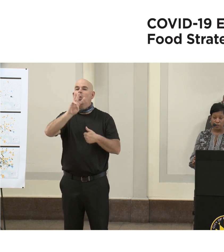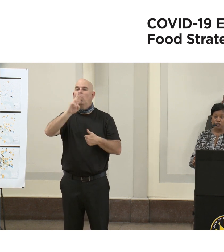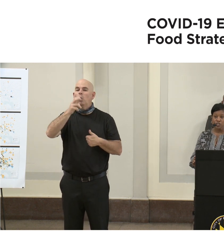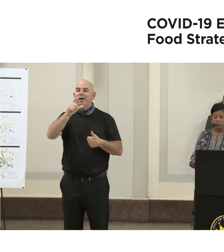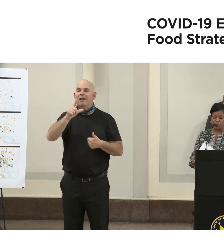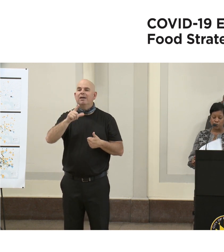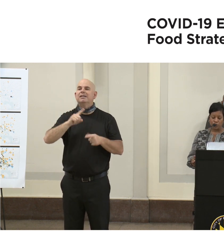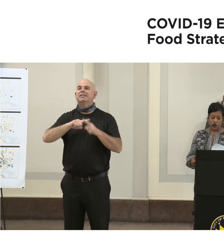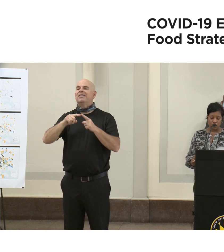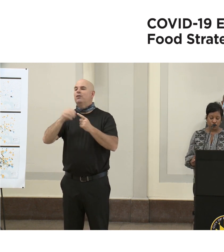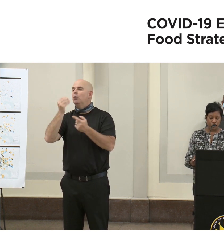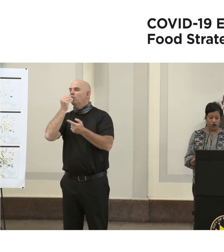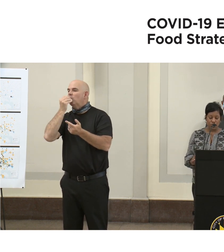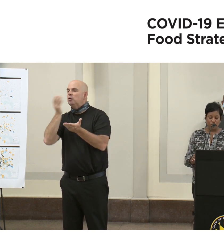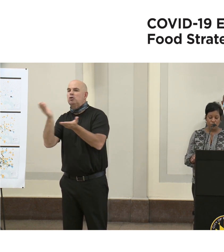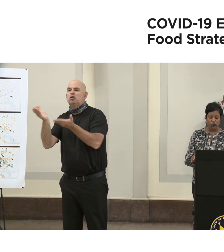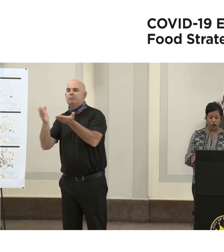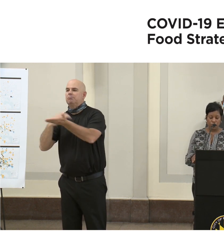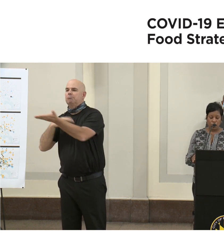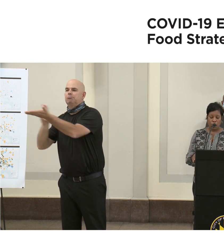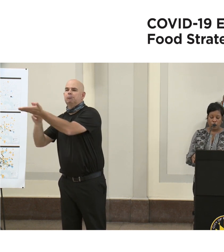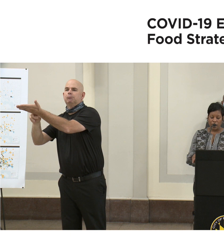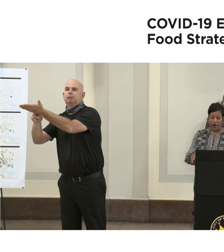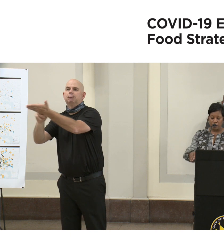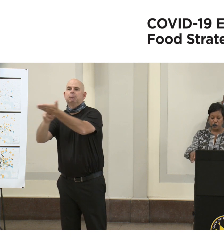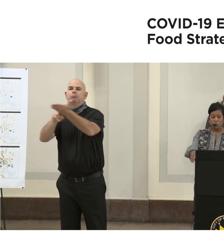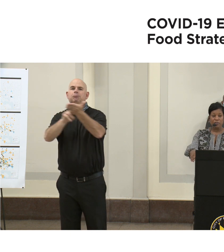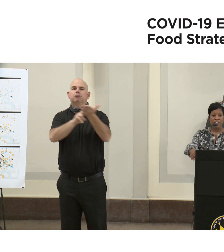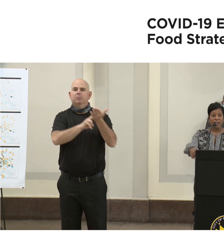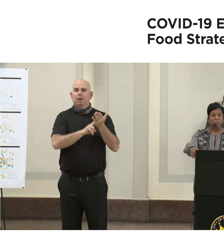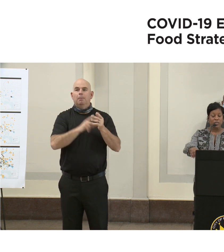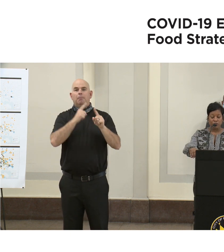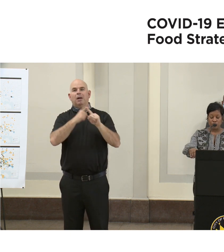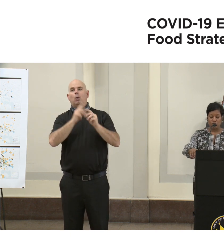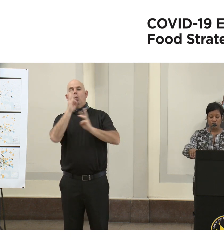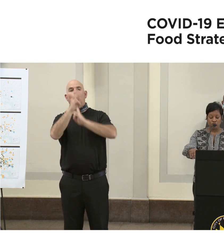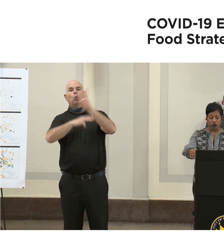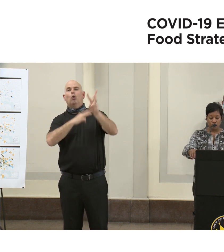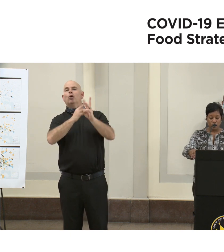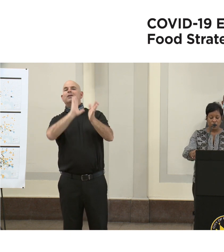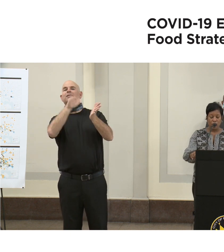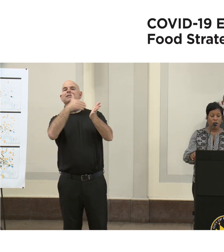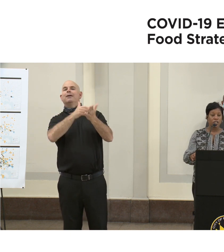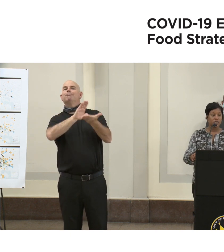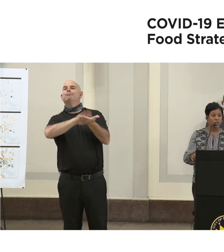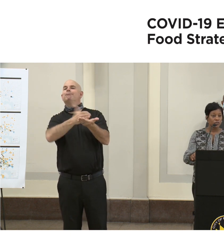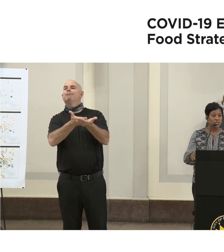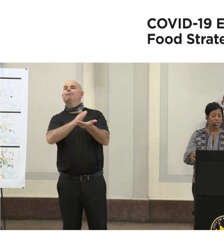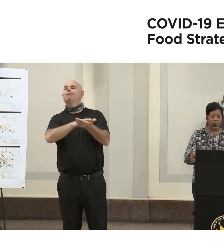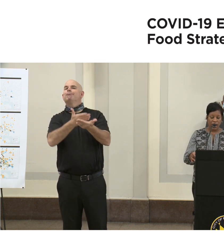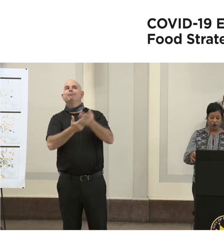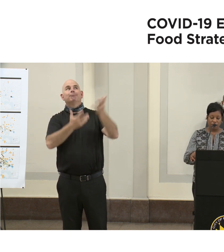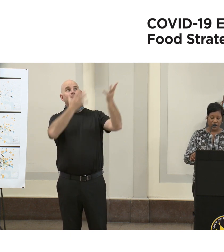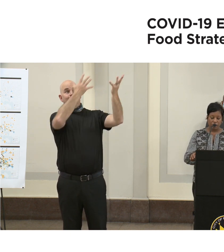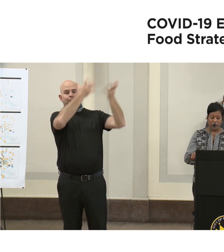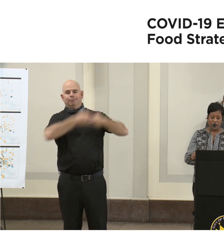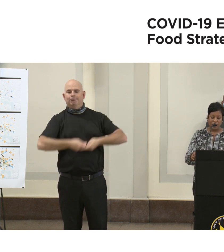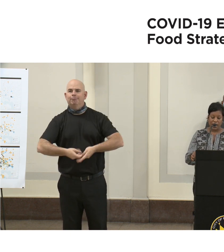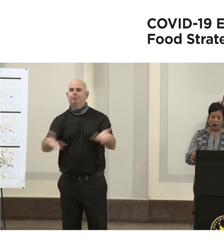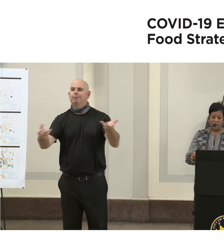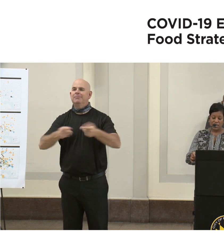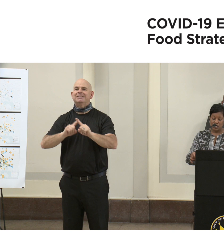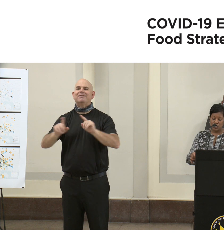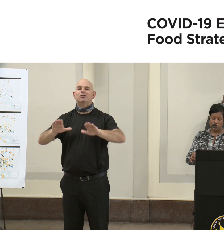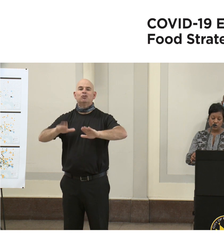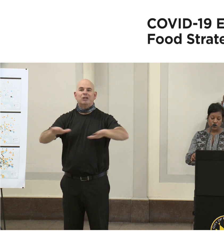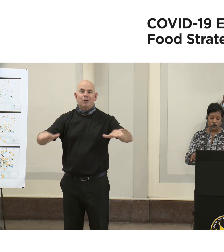through our partnership with World Central Kitchen, we are able to provide meals to children, adults, and families